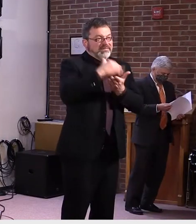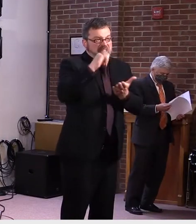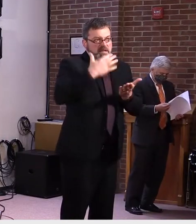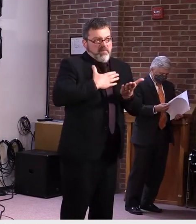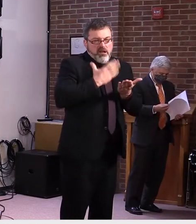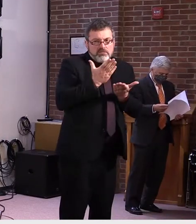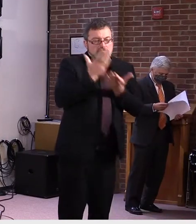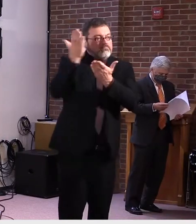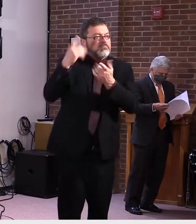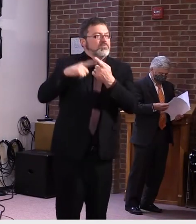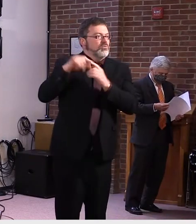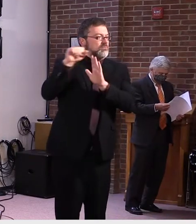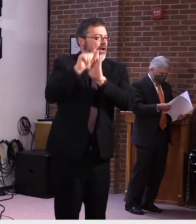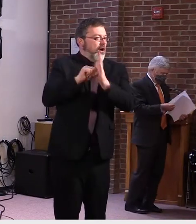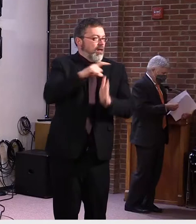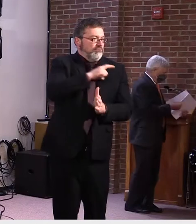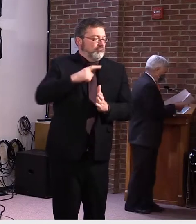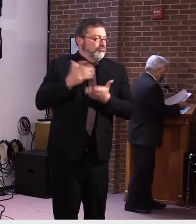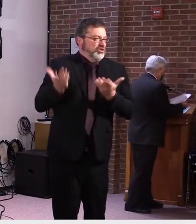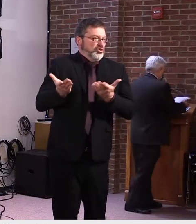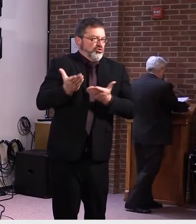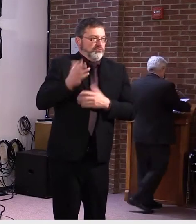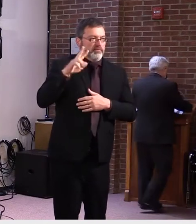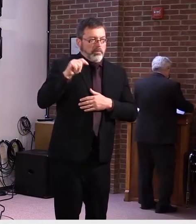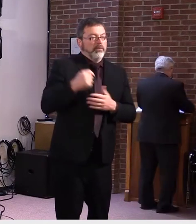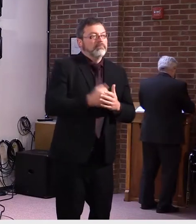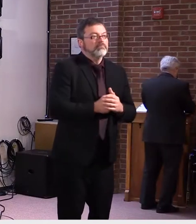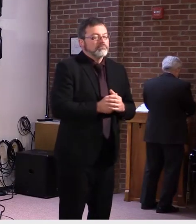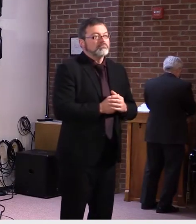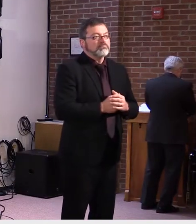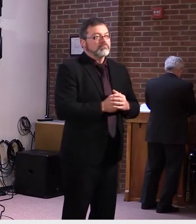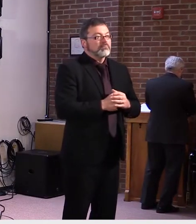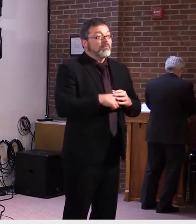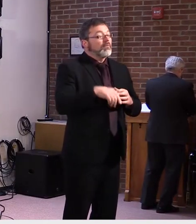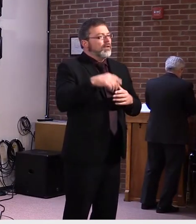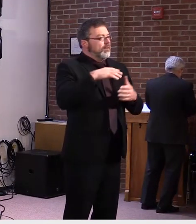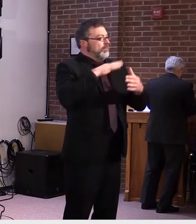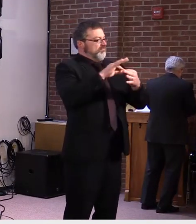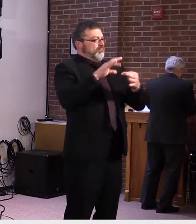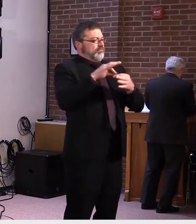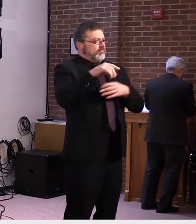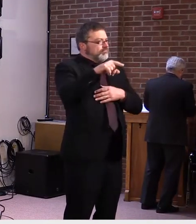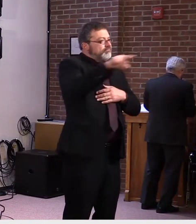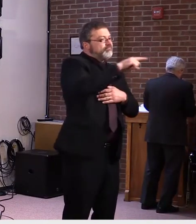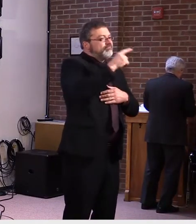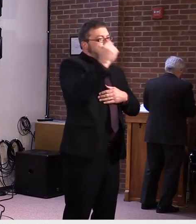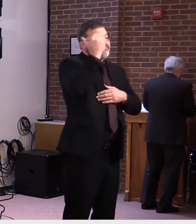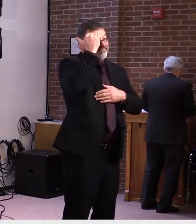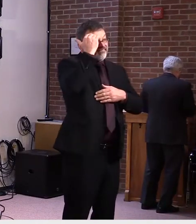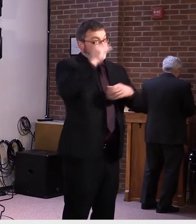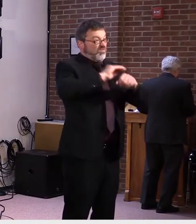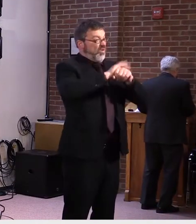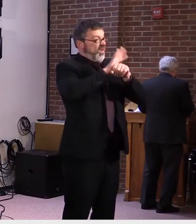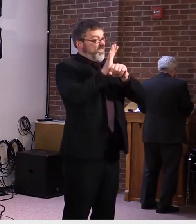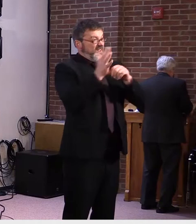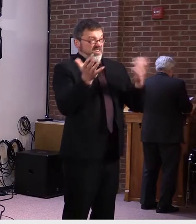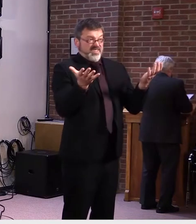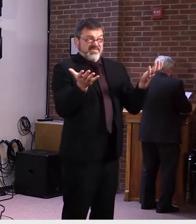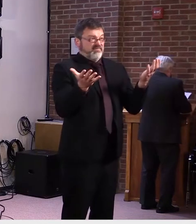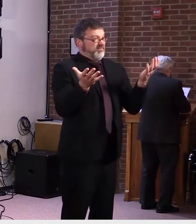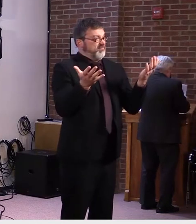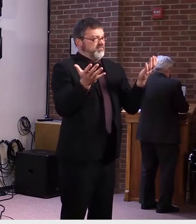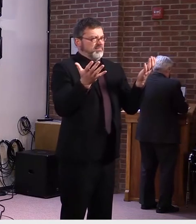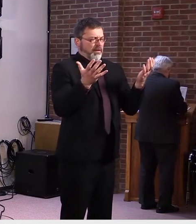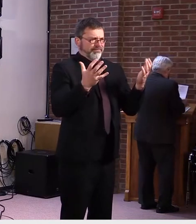As I've said many times, we're facing a once-in-a-century crisis, and despite the challenges that have come with it,